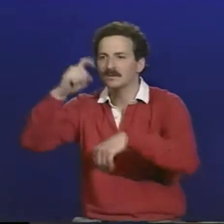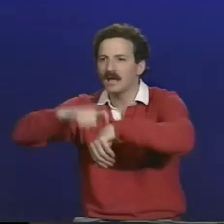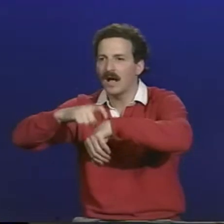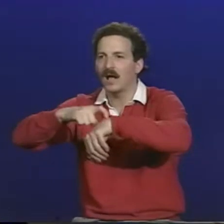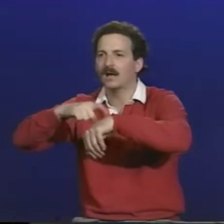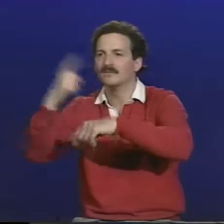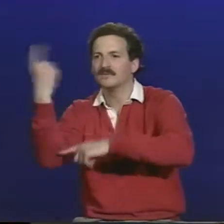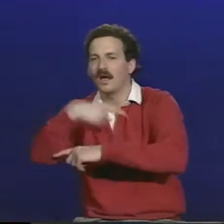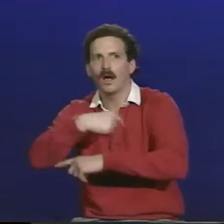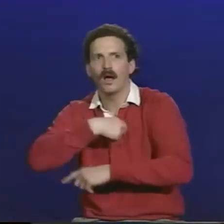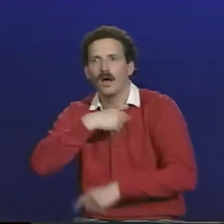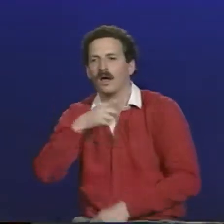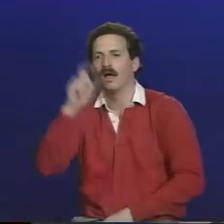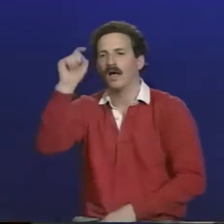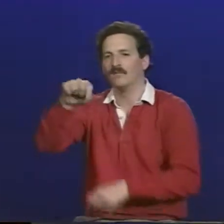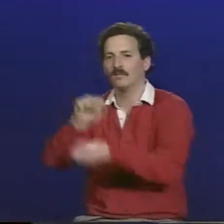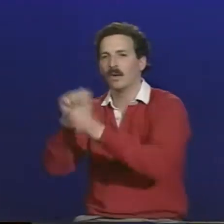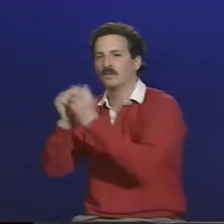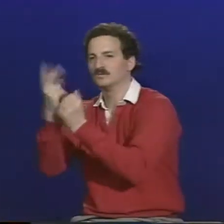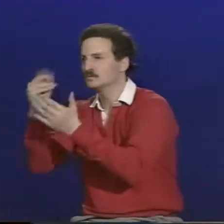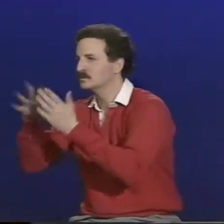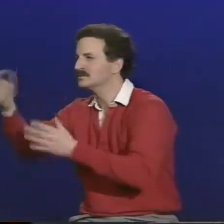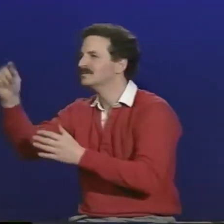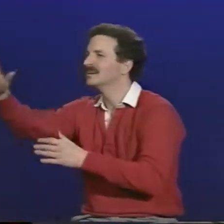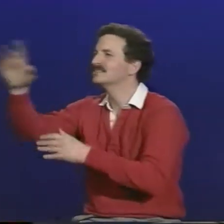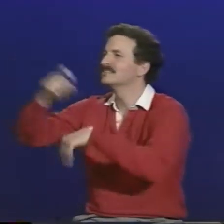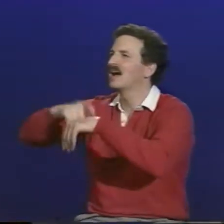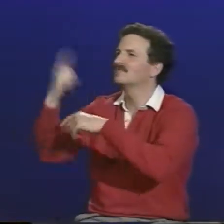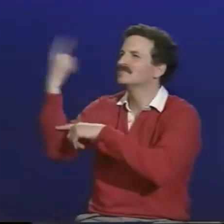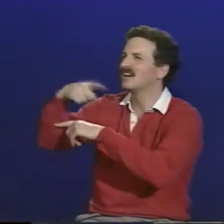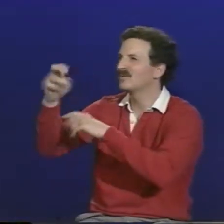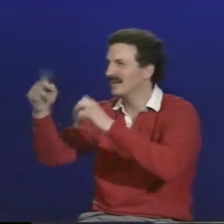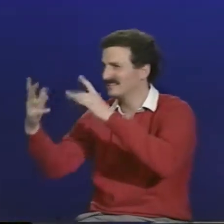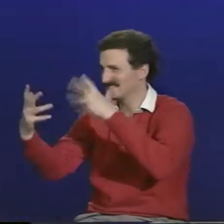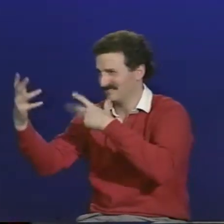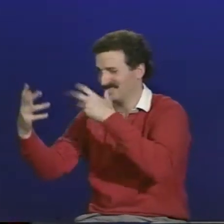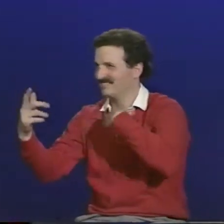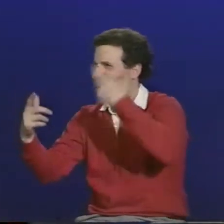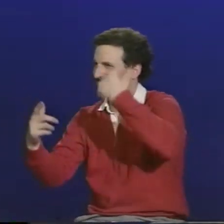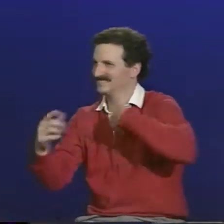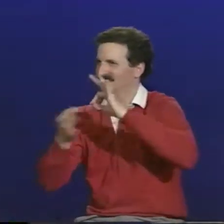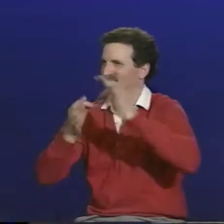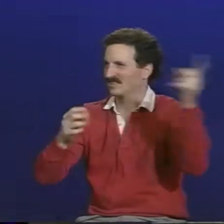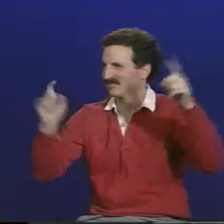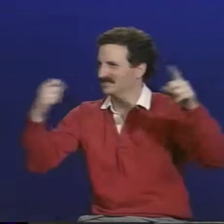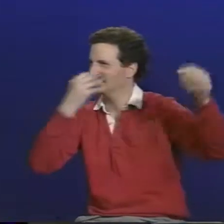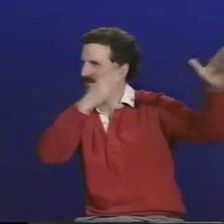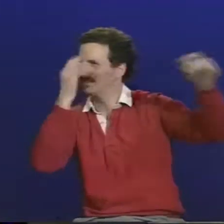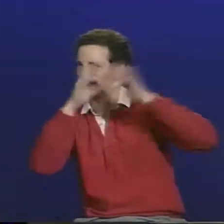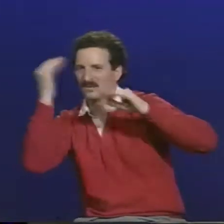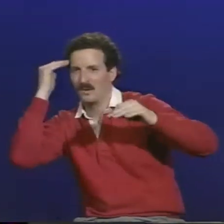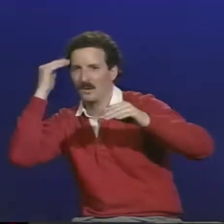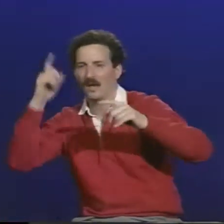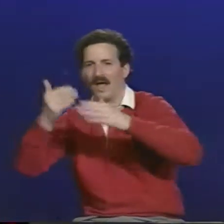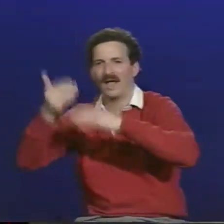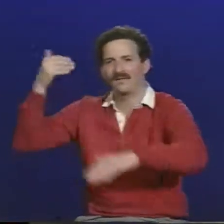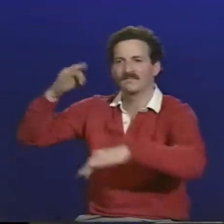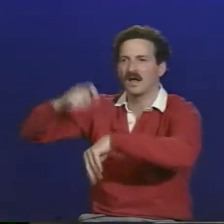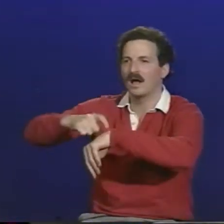class time that I got together with people. And then there was always having to set up the day and the time and trying to fit everyone's schedule together and also